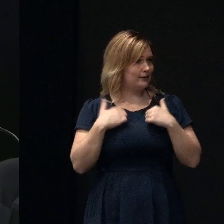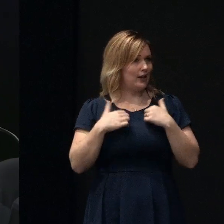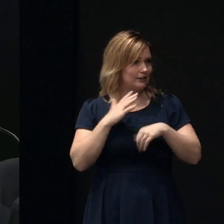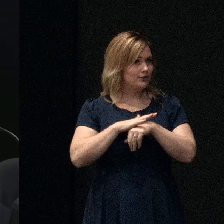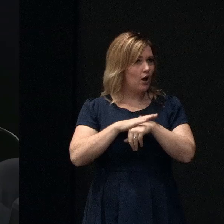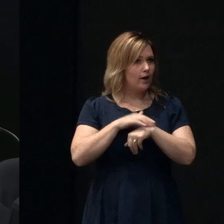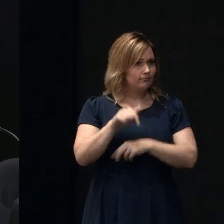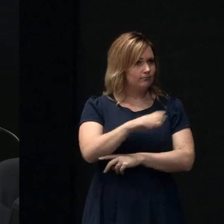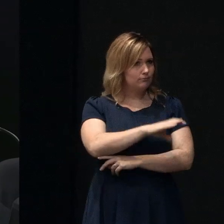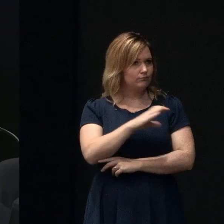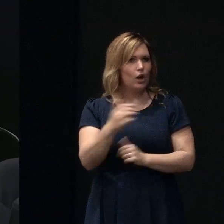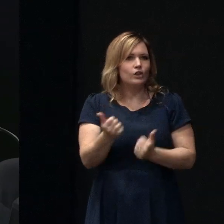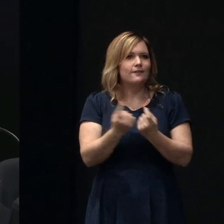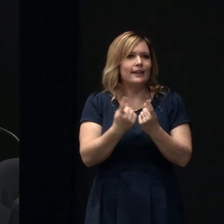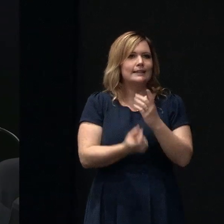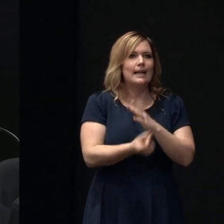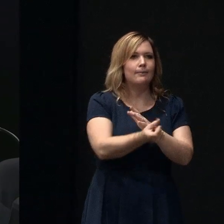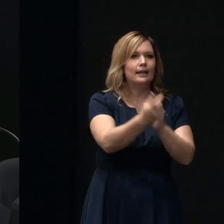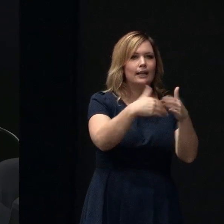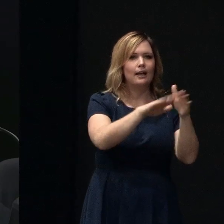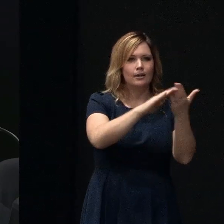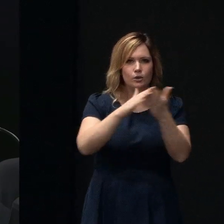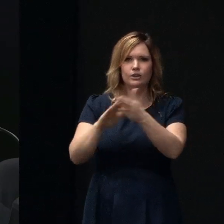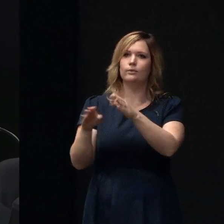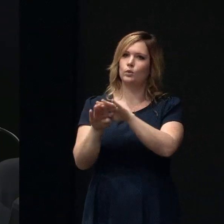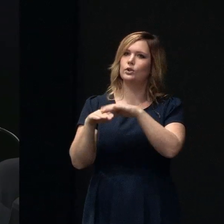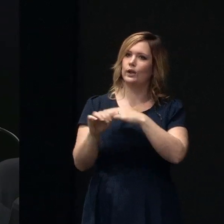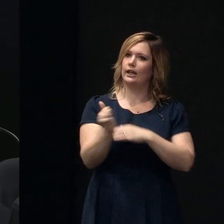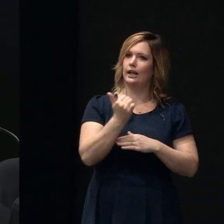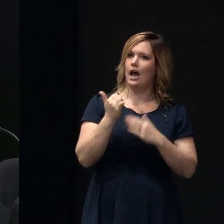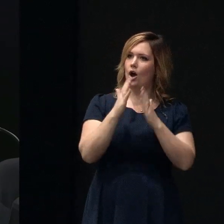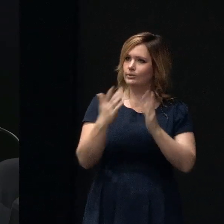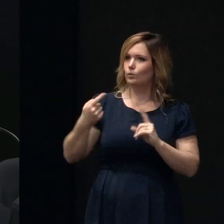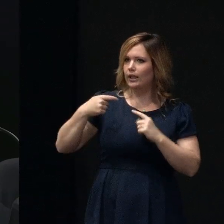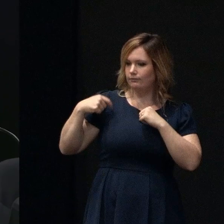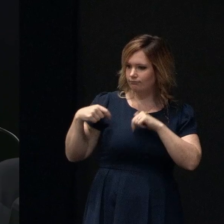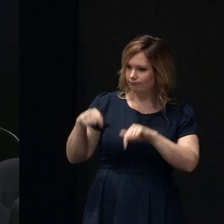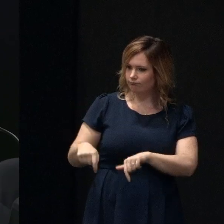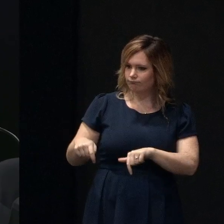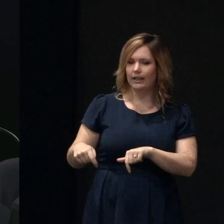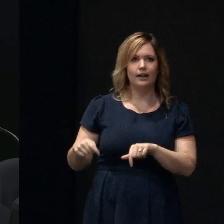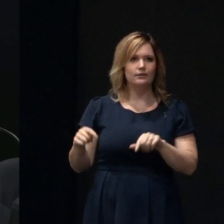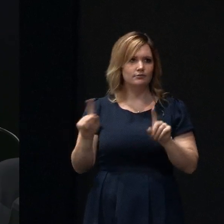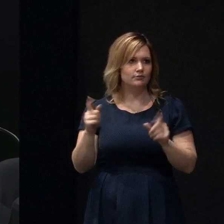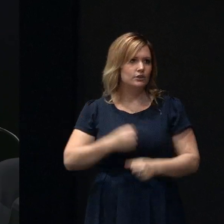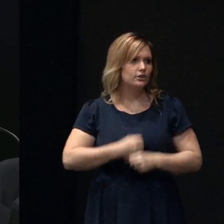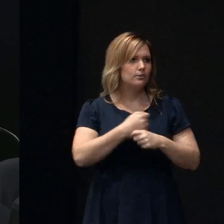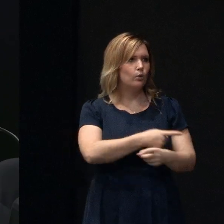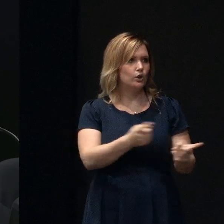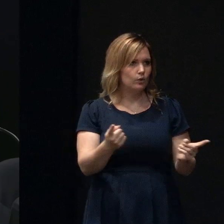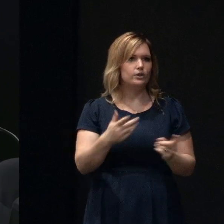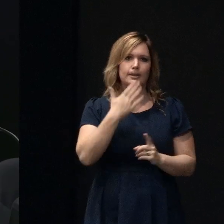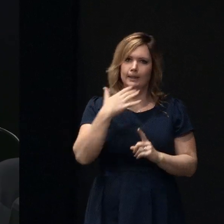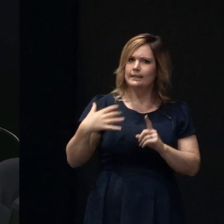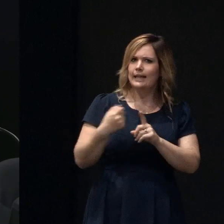there's a lot happening out in the community as well as in our own homes so we're really here to support you guys get there and take